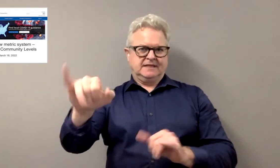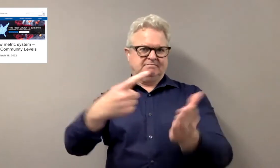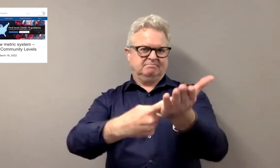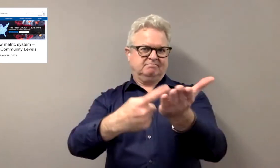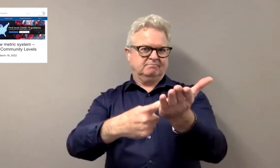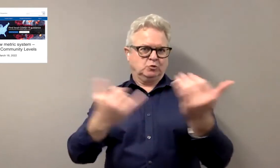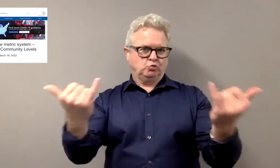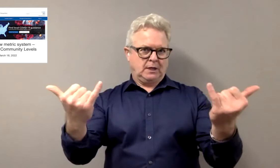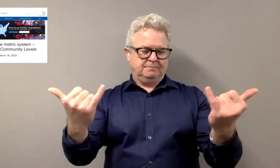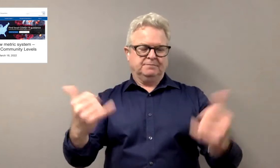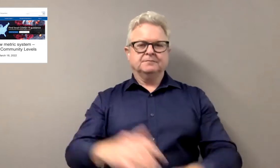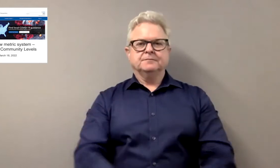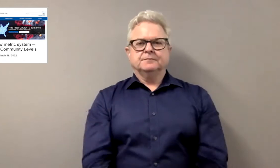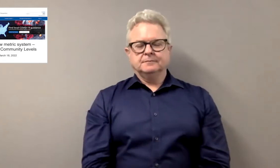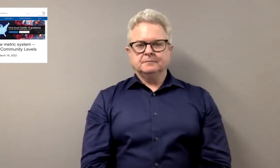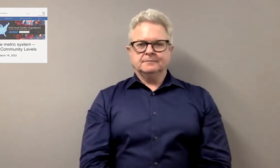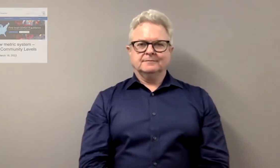measuring system. That's what we're going to be discussing.